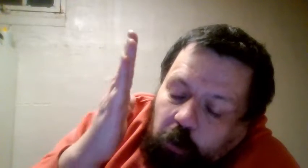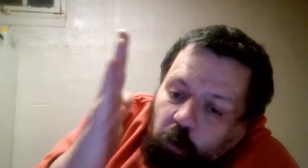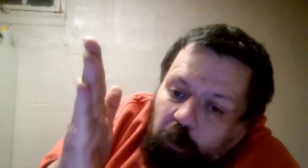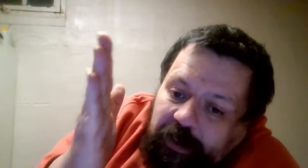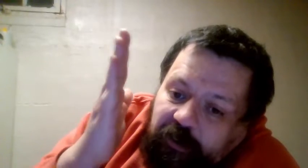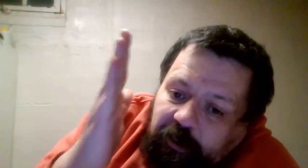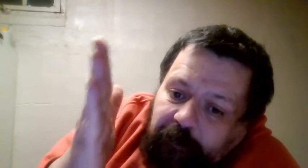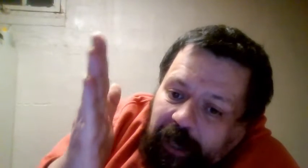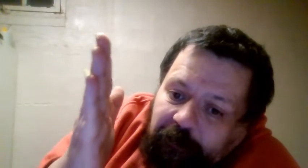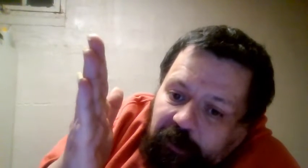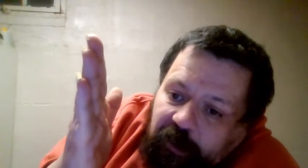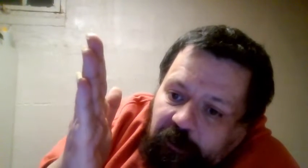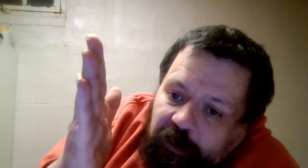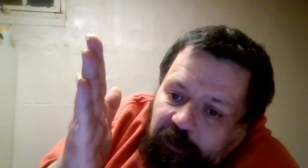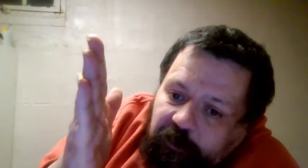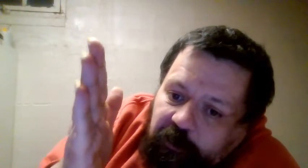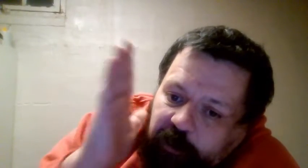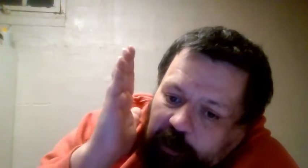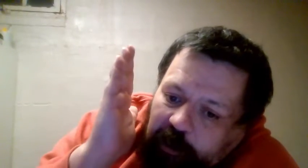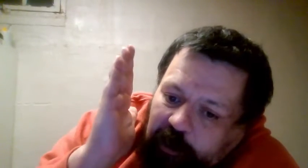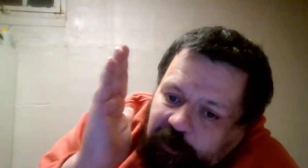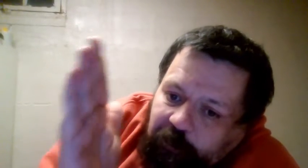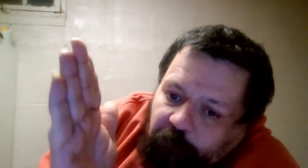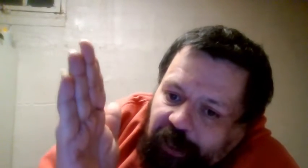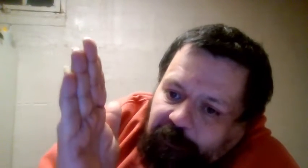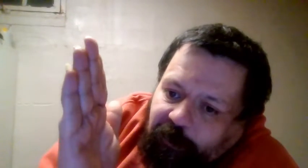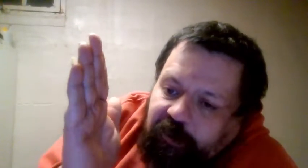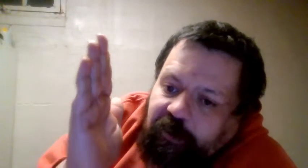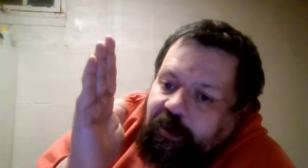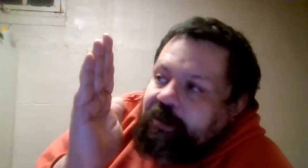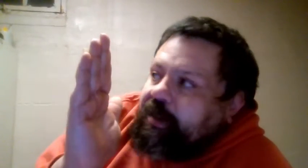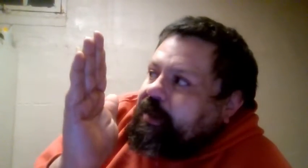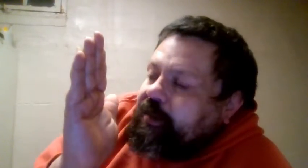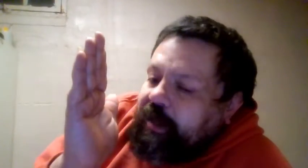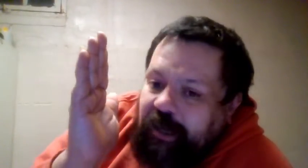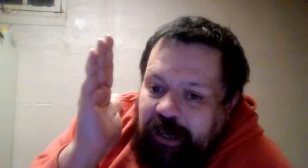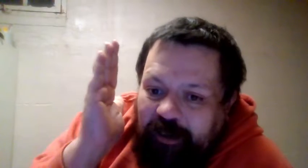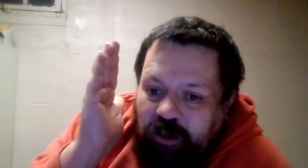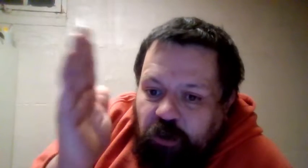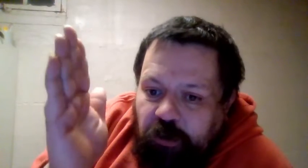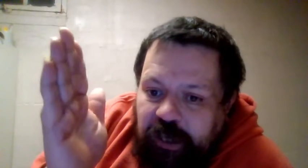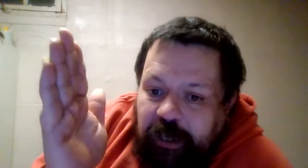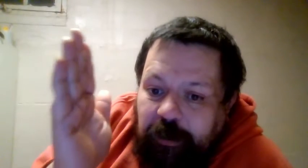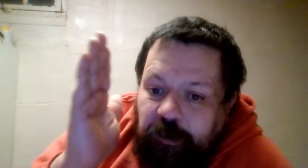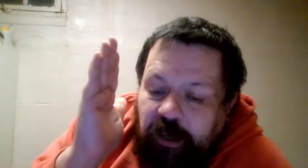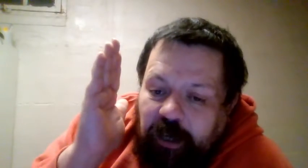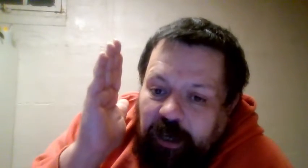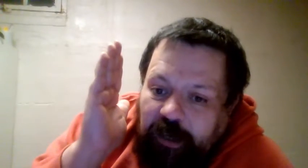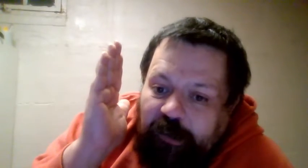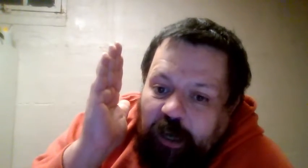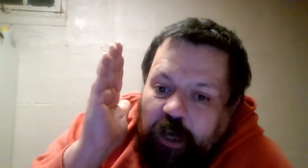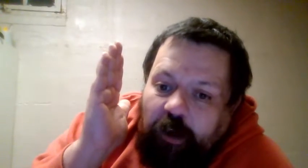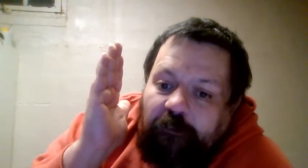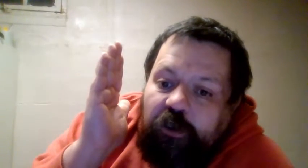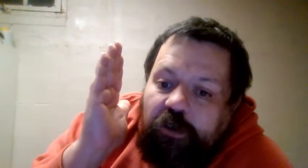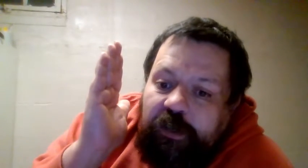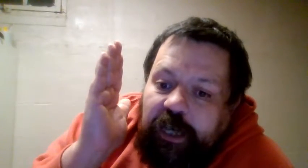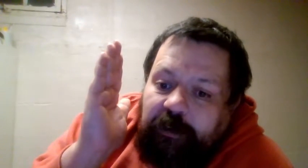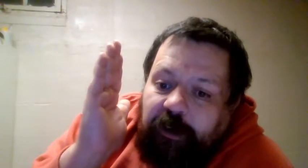with Survivor Series. Survivor Series is, is two teams, is two teams